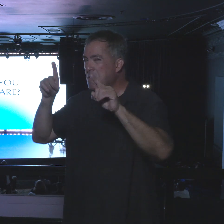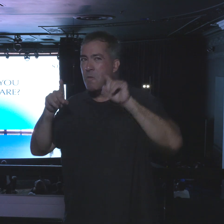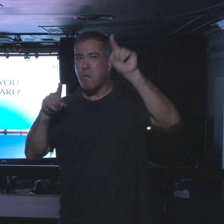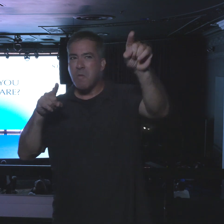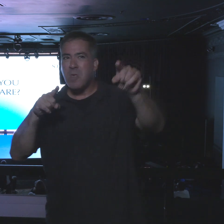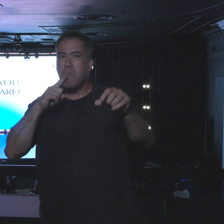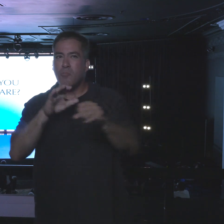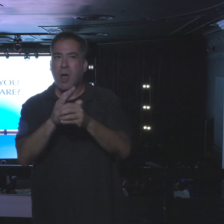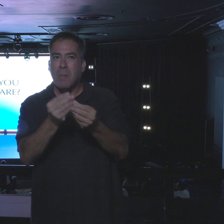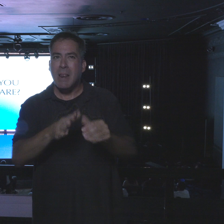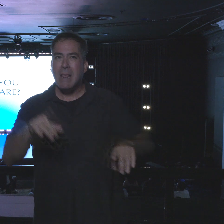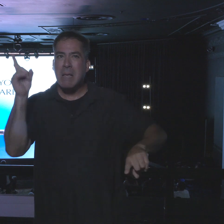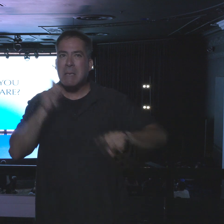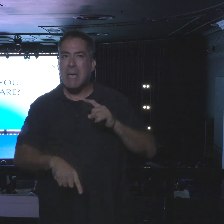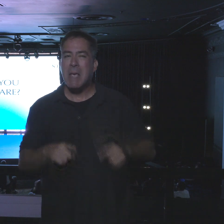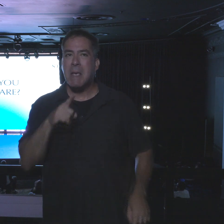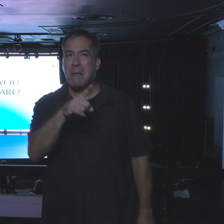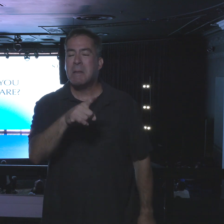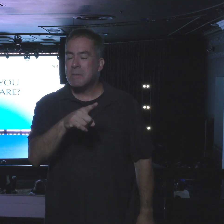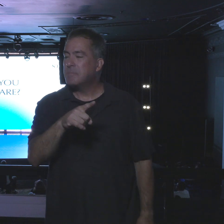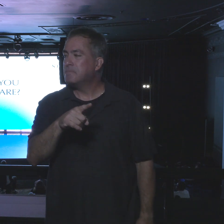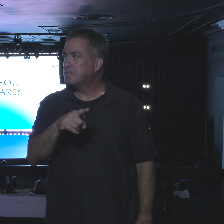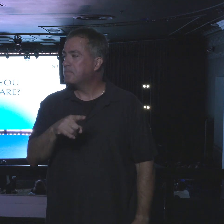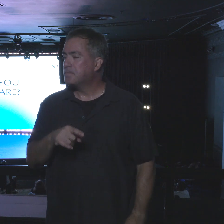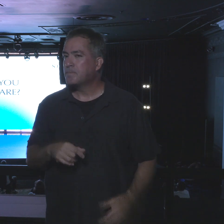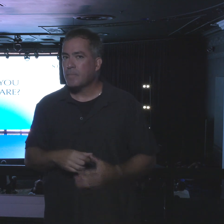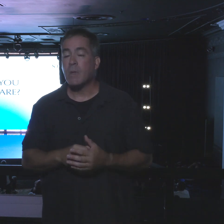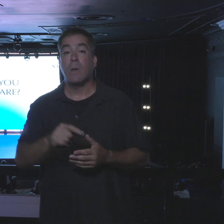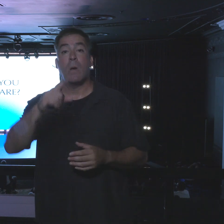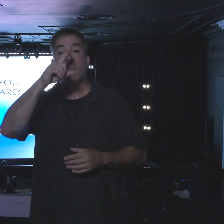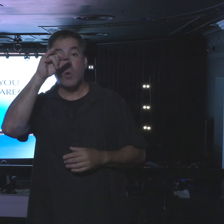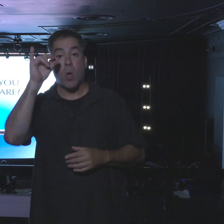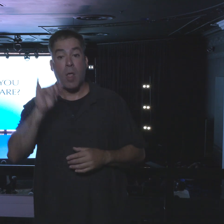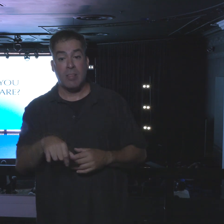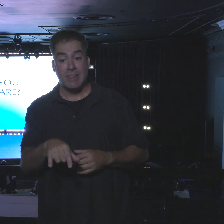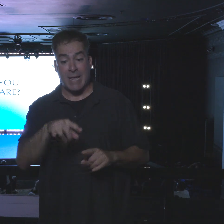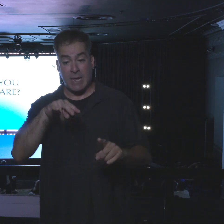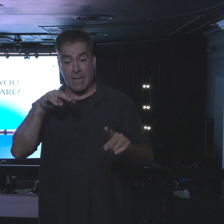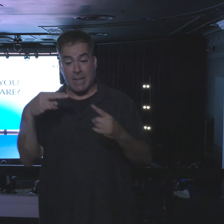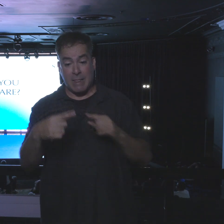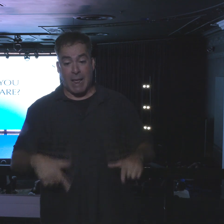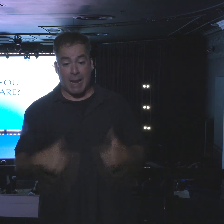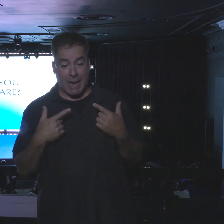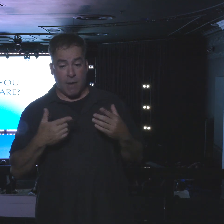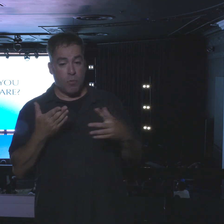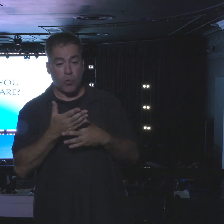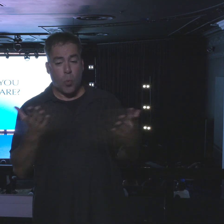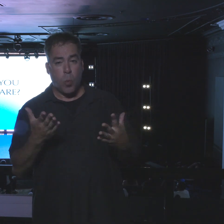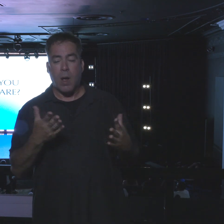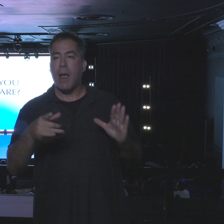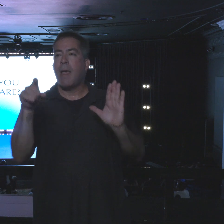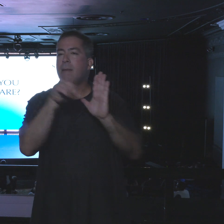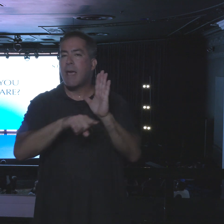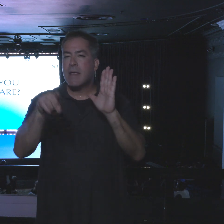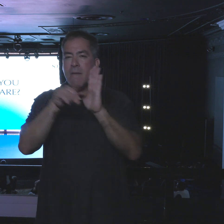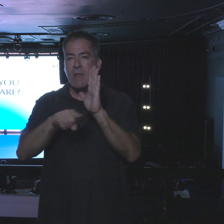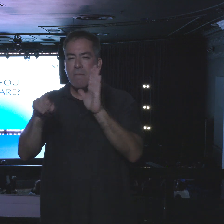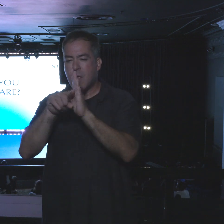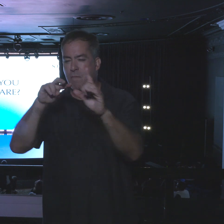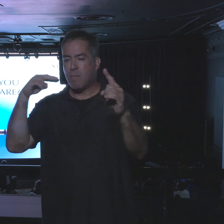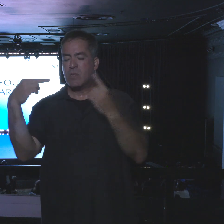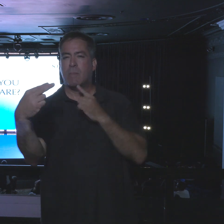their victory. And because they viewed life through a negative lens,